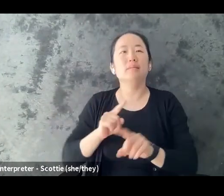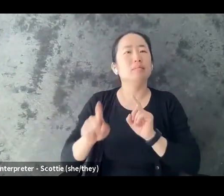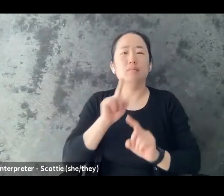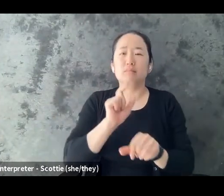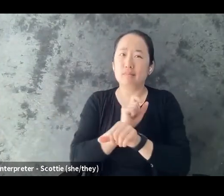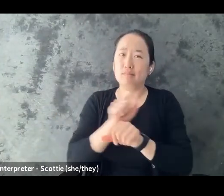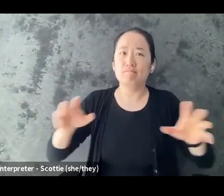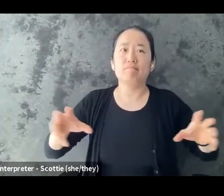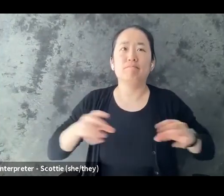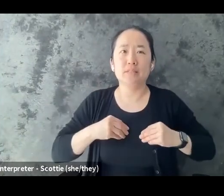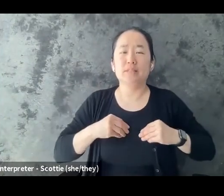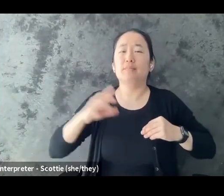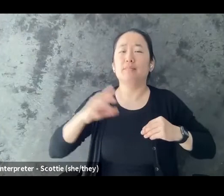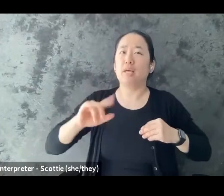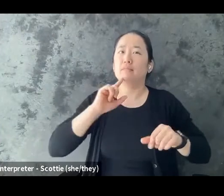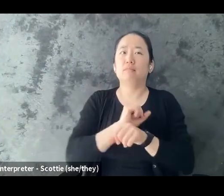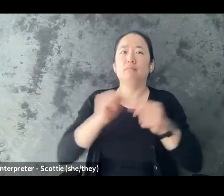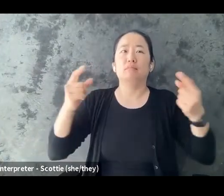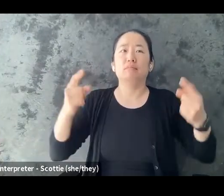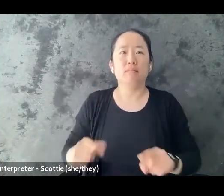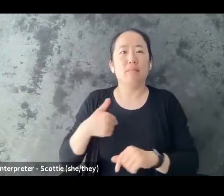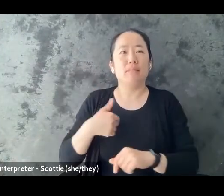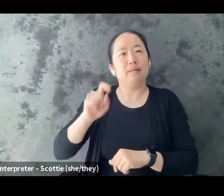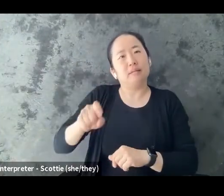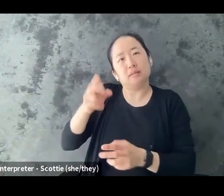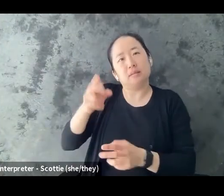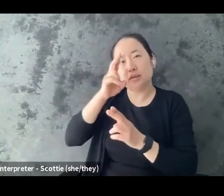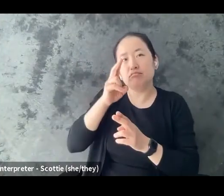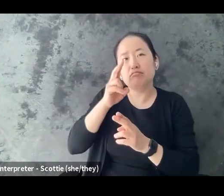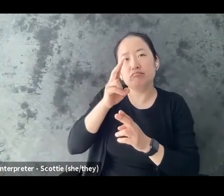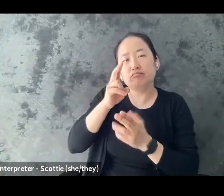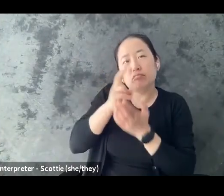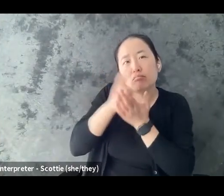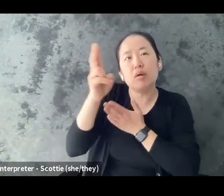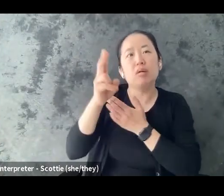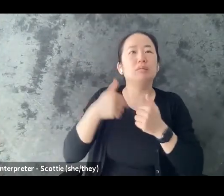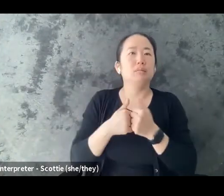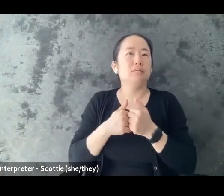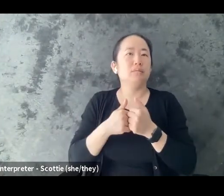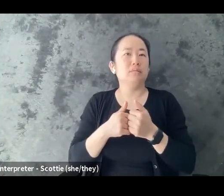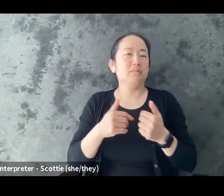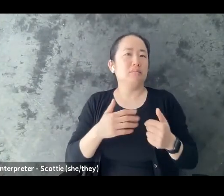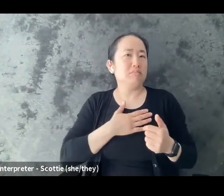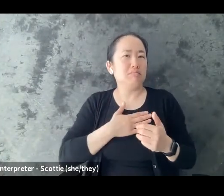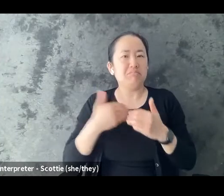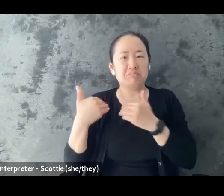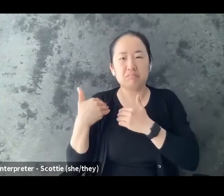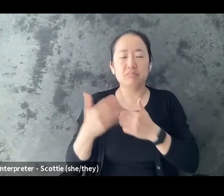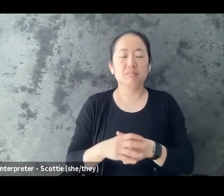being able to come to terms with that of of why you might want to share what the motivations for that are um and being